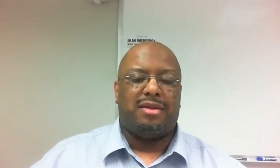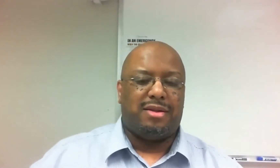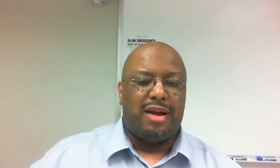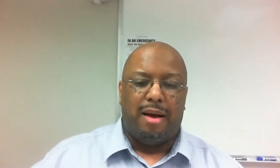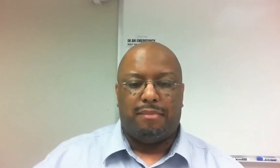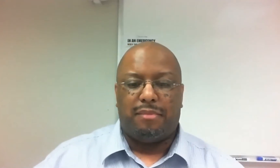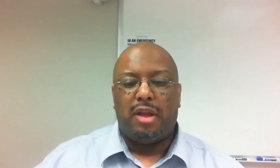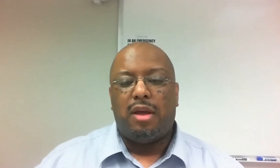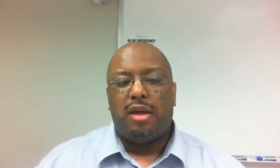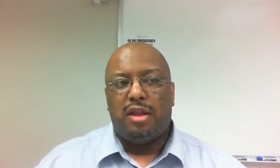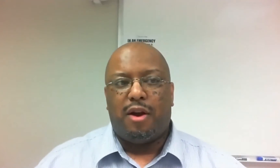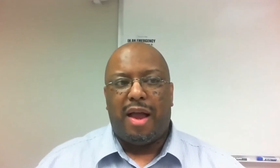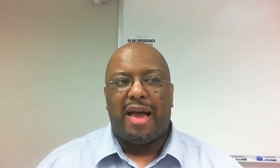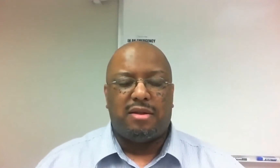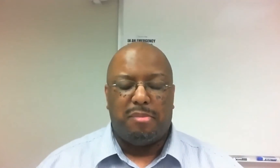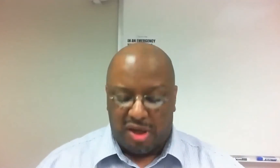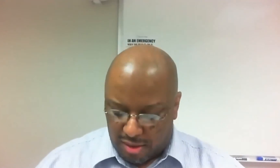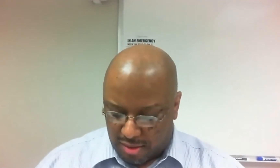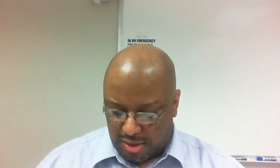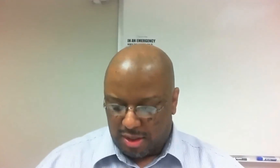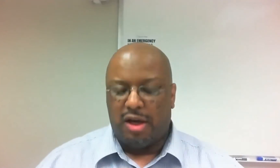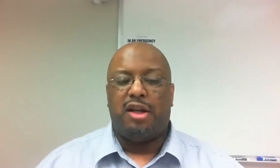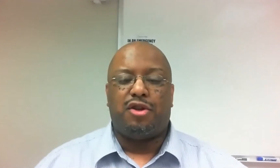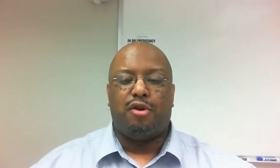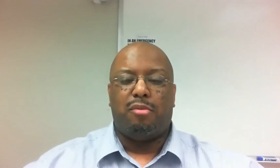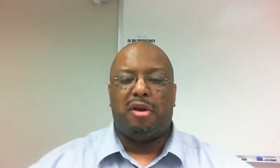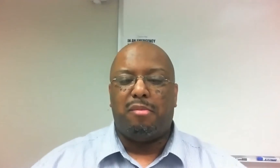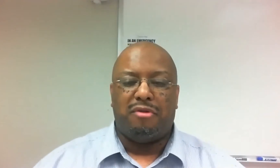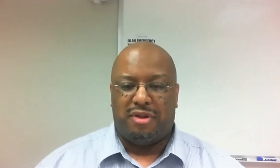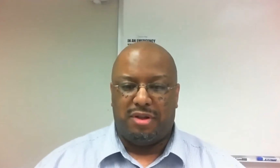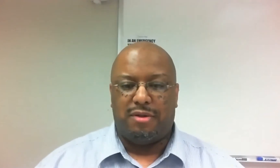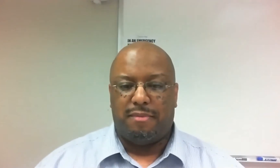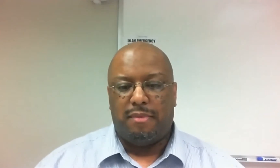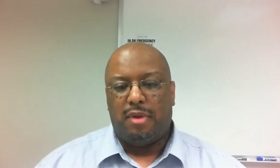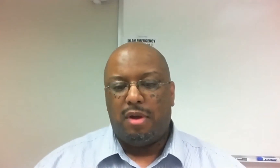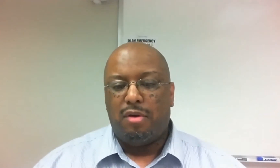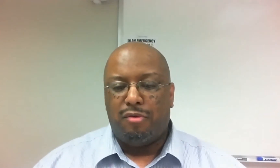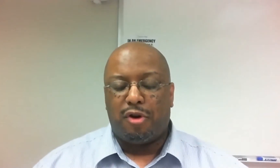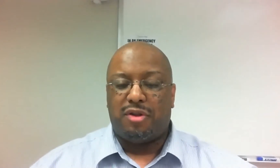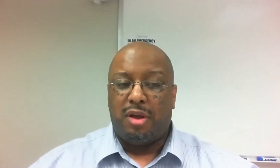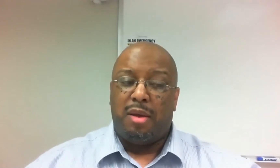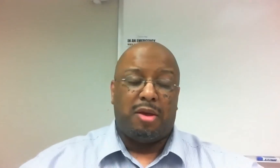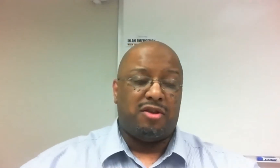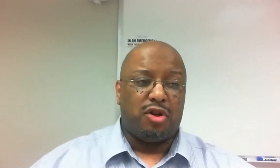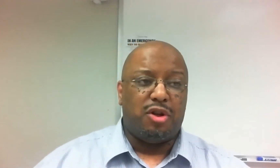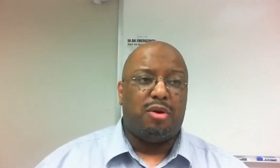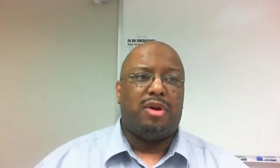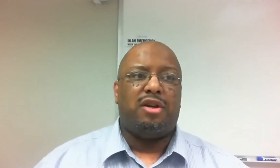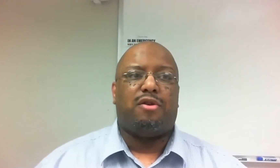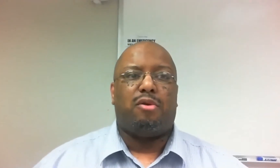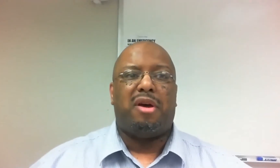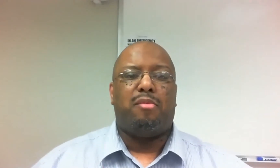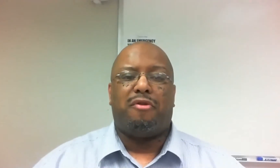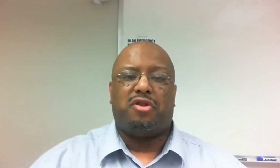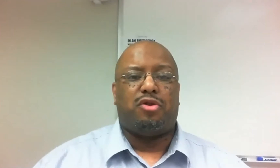can stop. There has to be an internal metamorphosis versus because if there's no